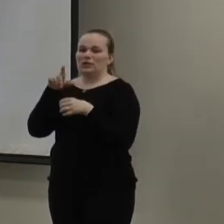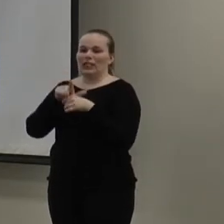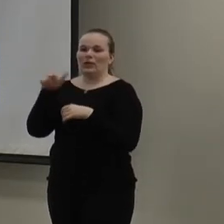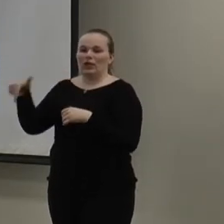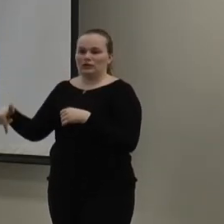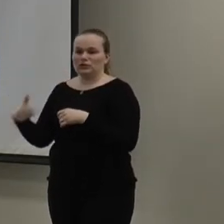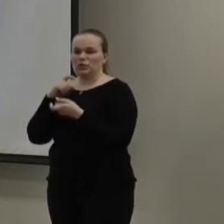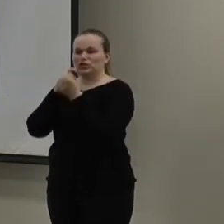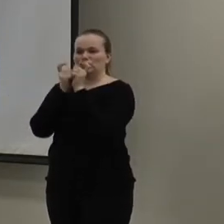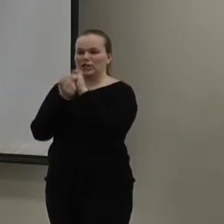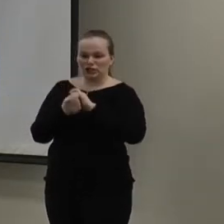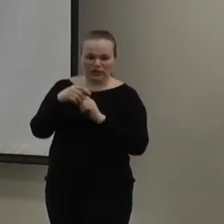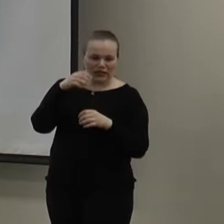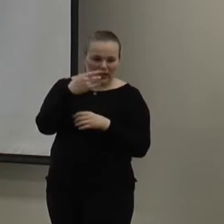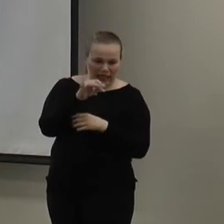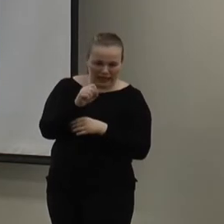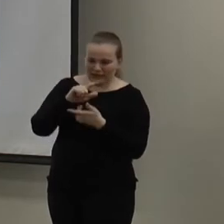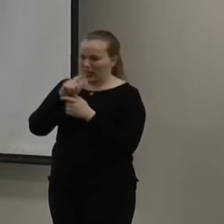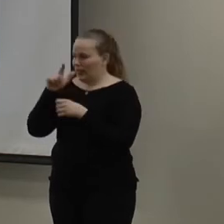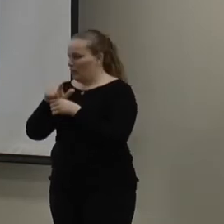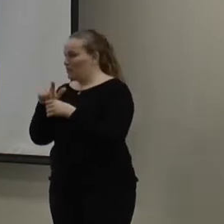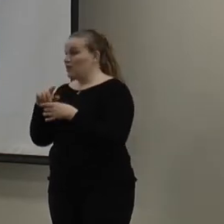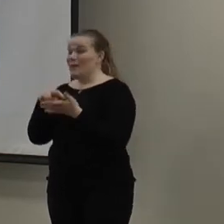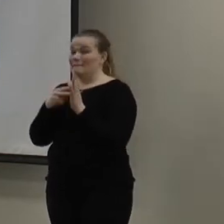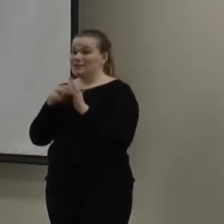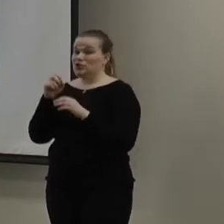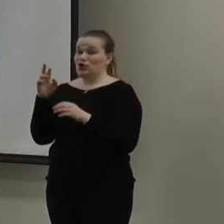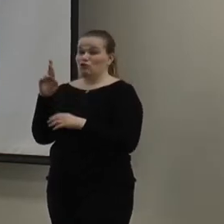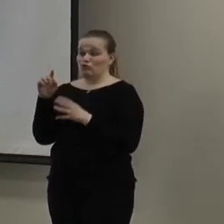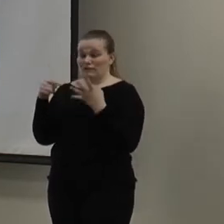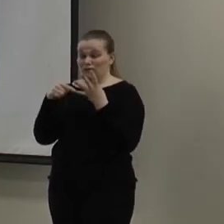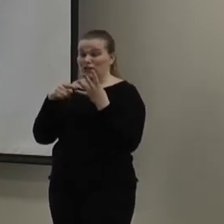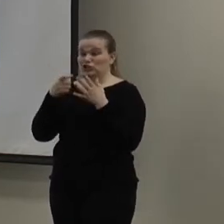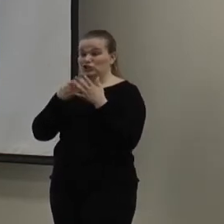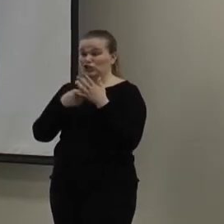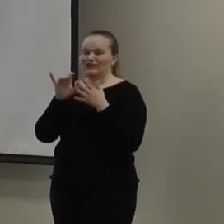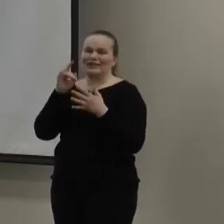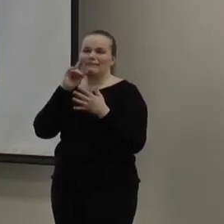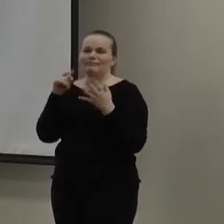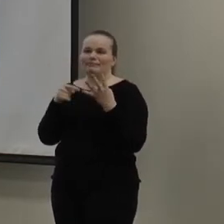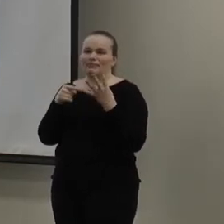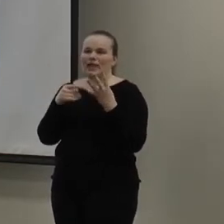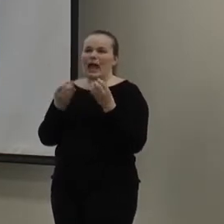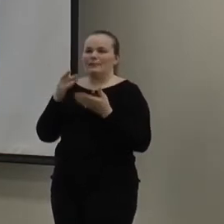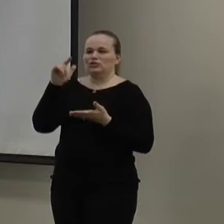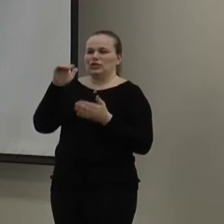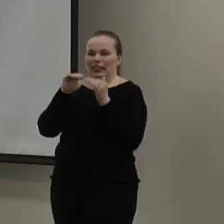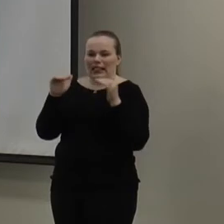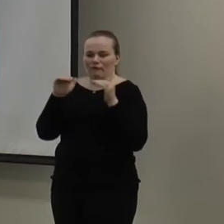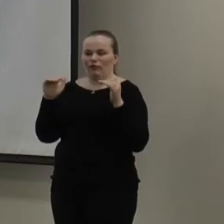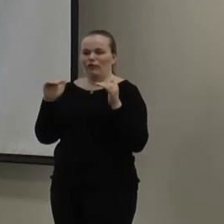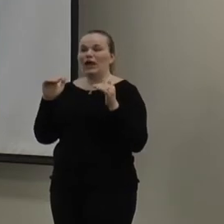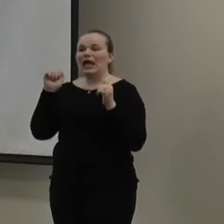So, it's changing state a lot. And so, that can mean that refrigerant charge, which is basically just like the level of the refrigerant in your system,